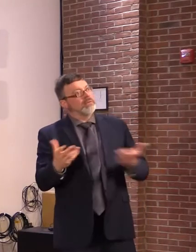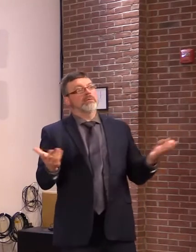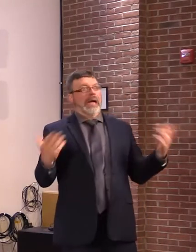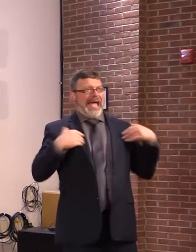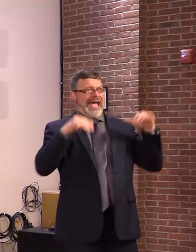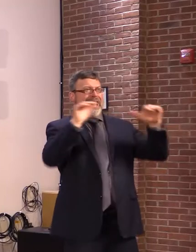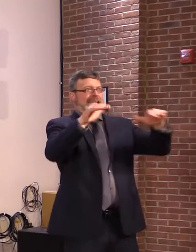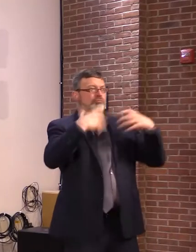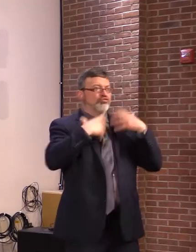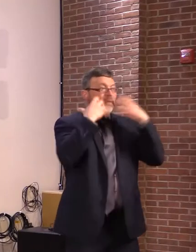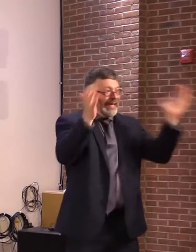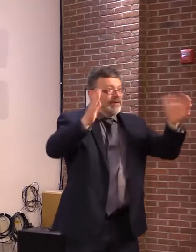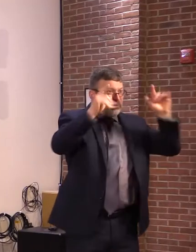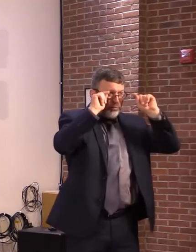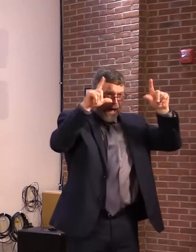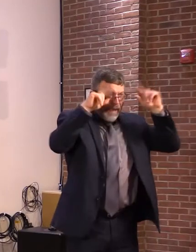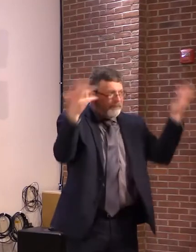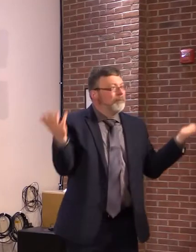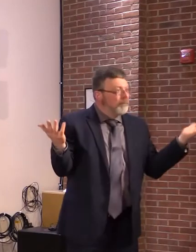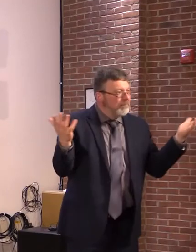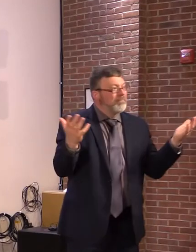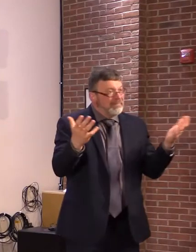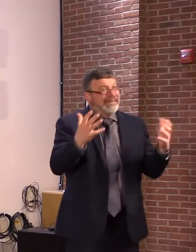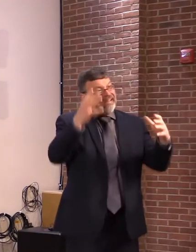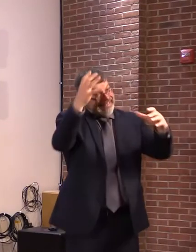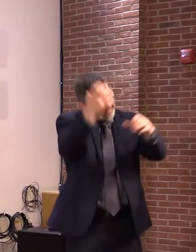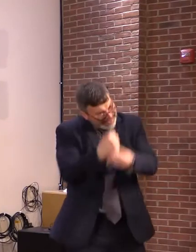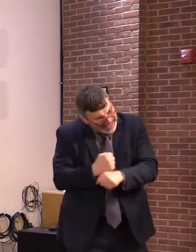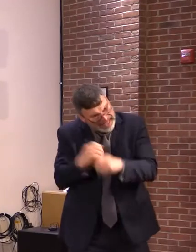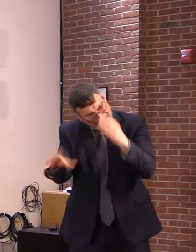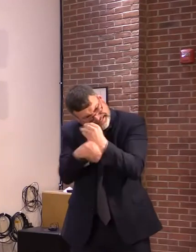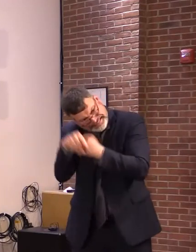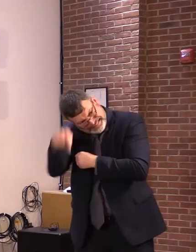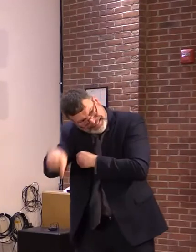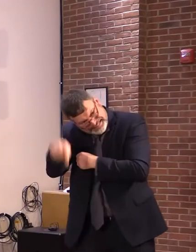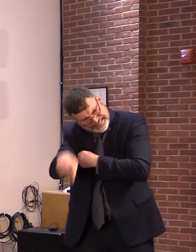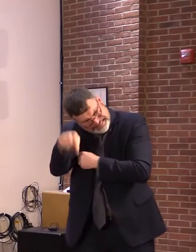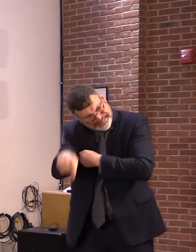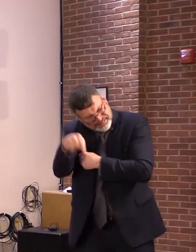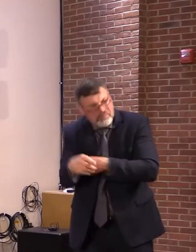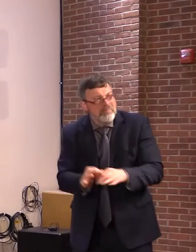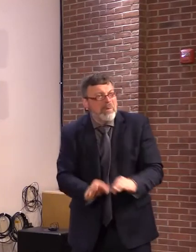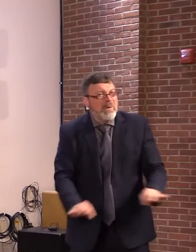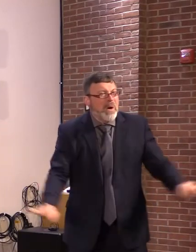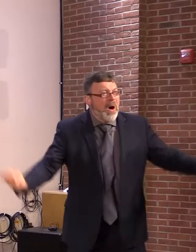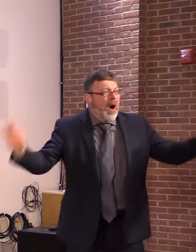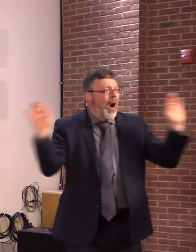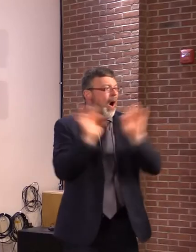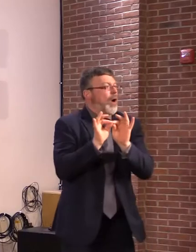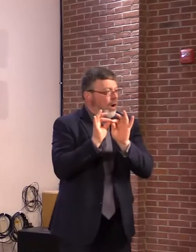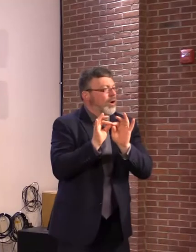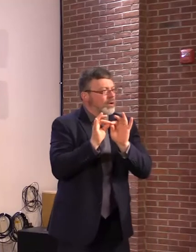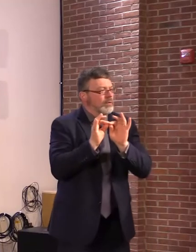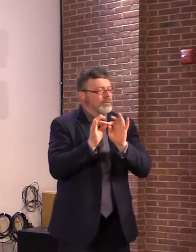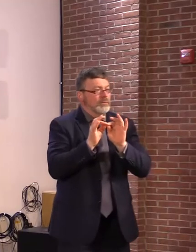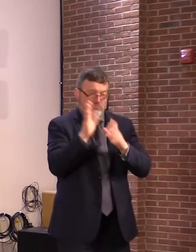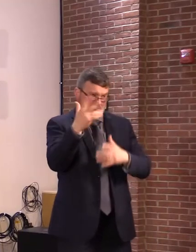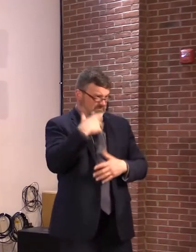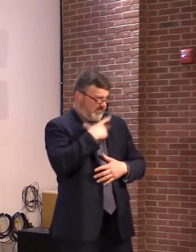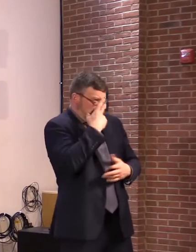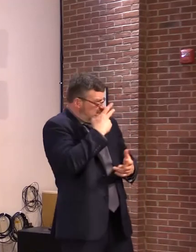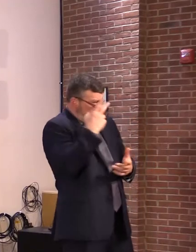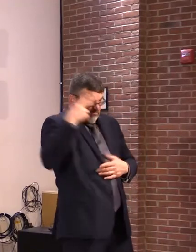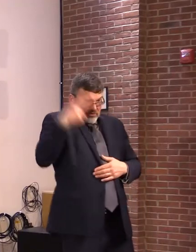So as this virus changes, we'll continue to evolve as well, using our data systems to track its activity and provide